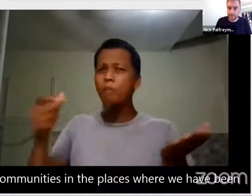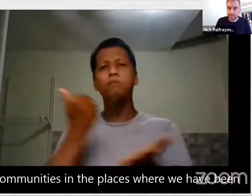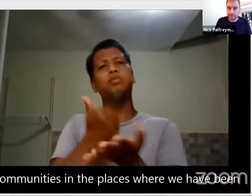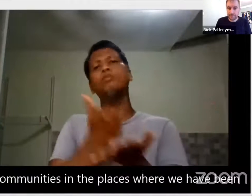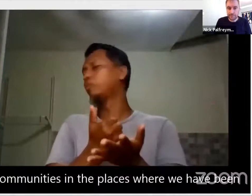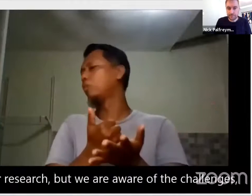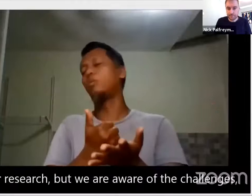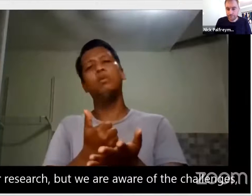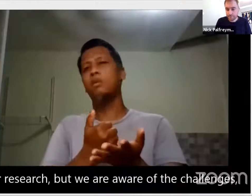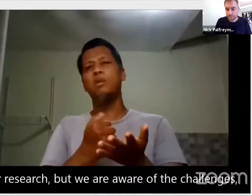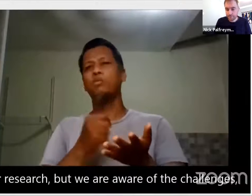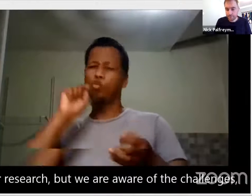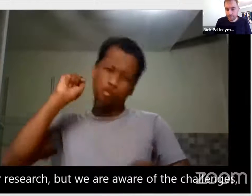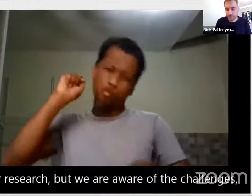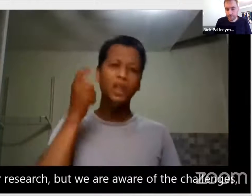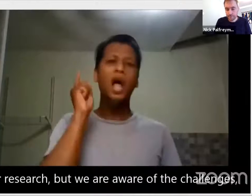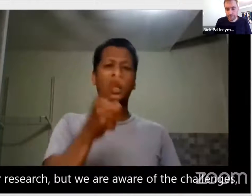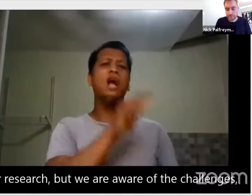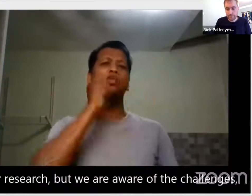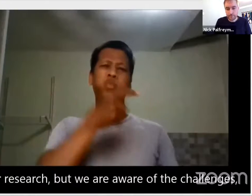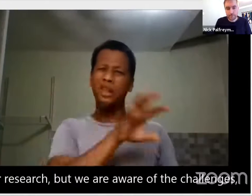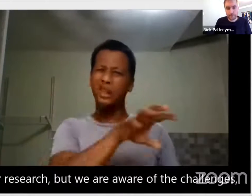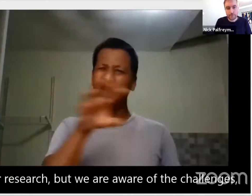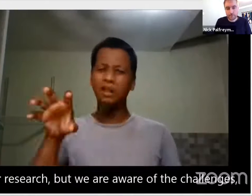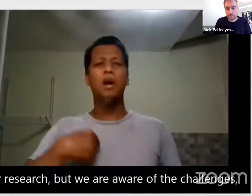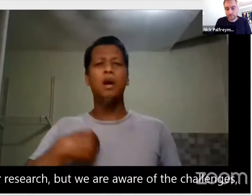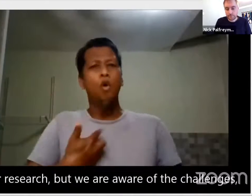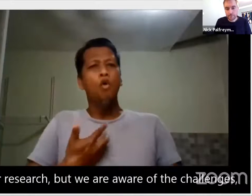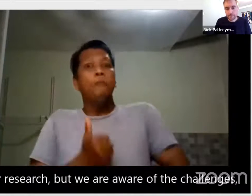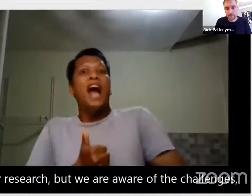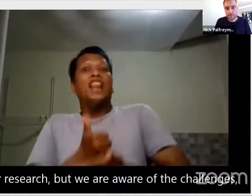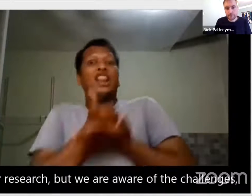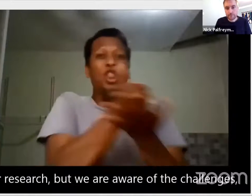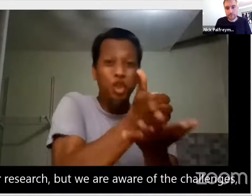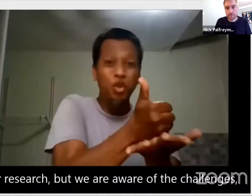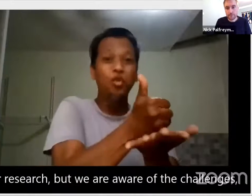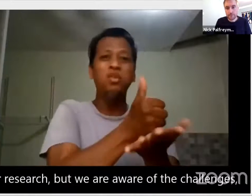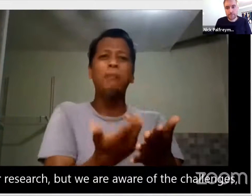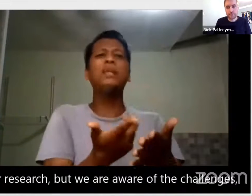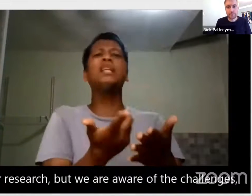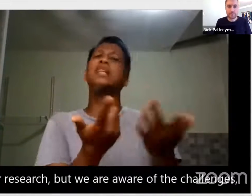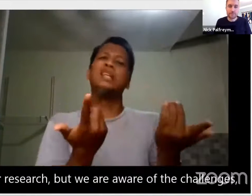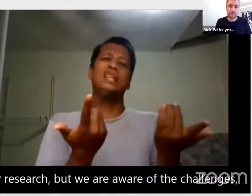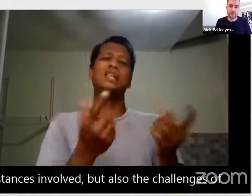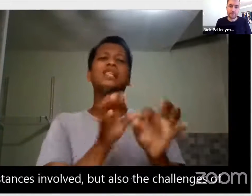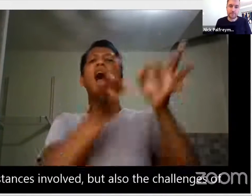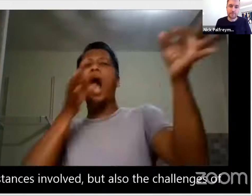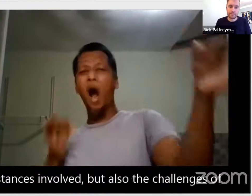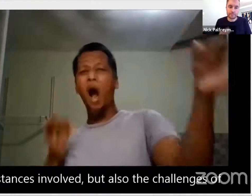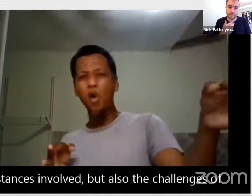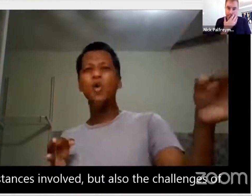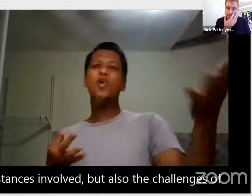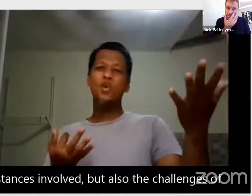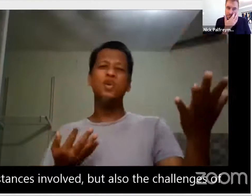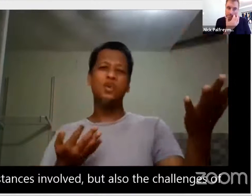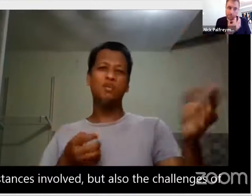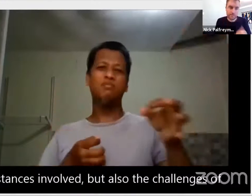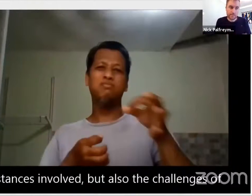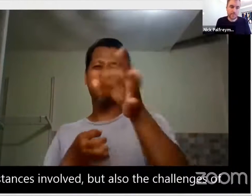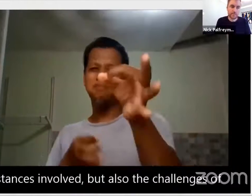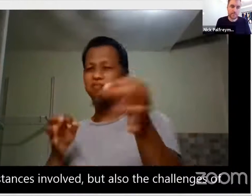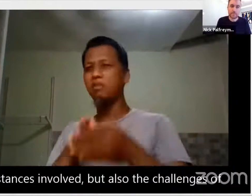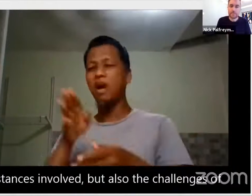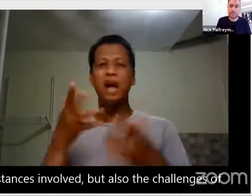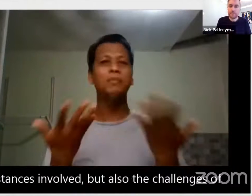doing our research. But we are aware of the challenges, the